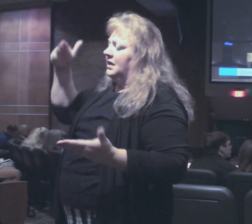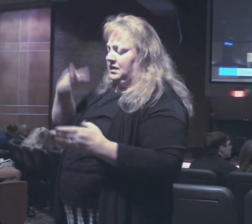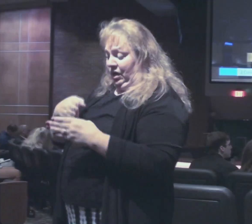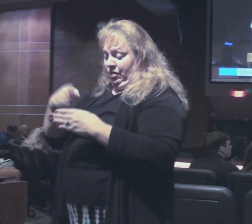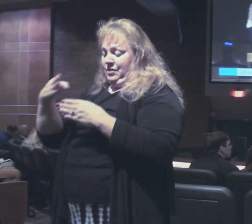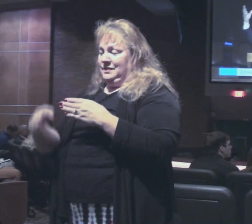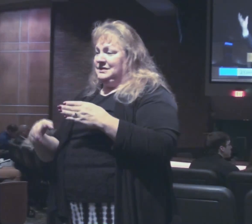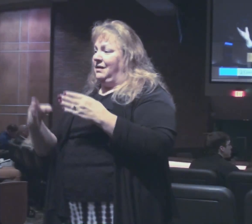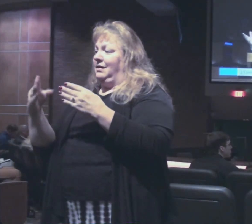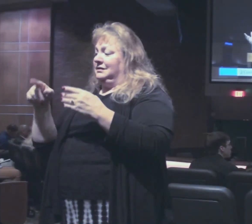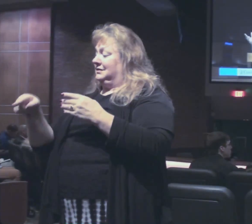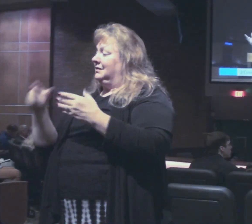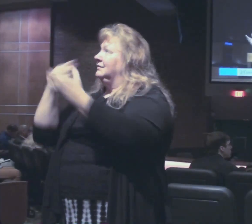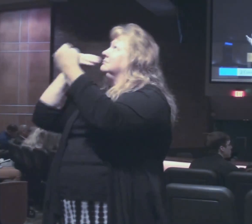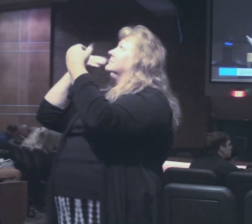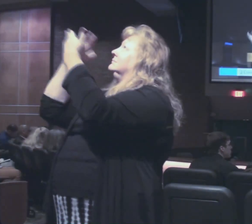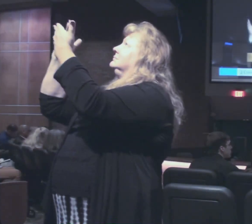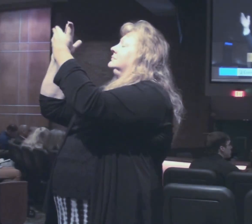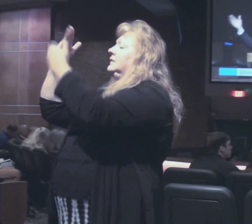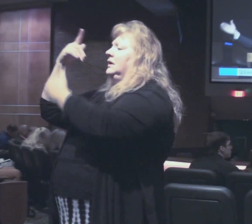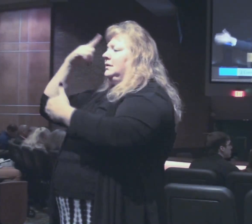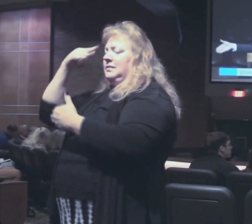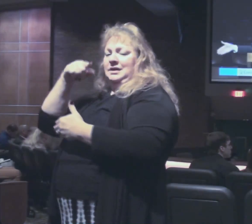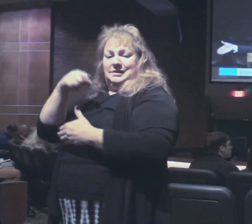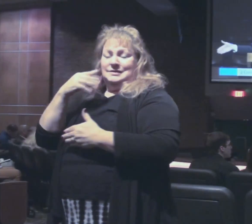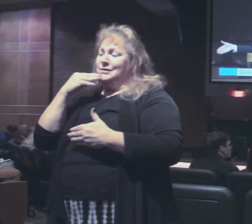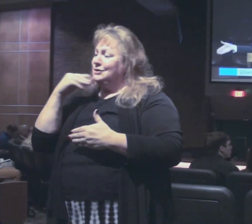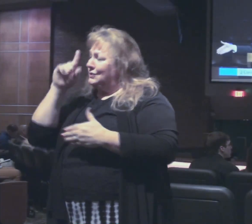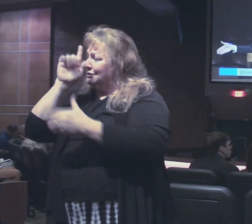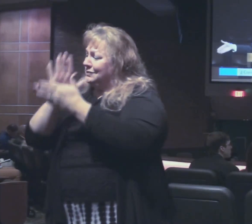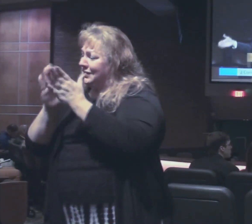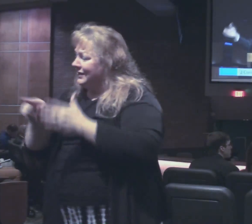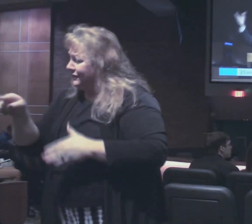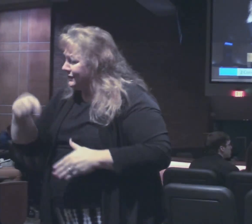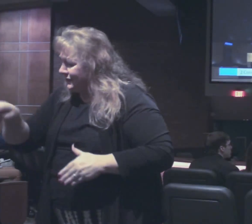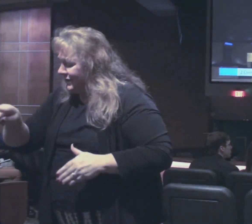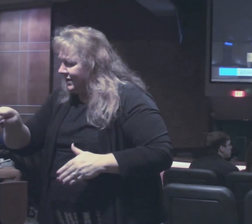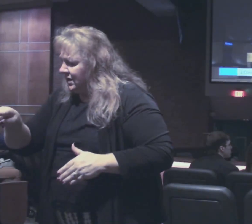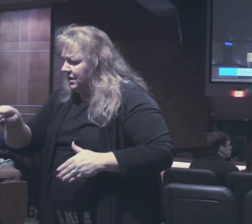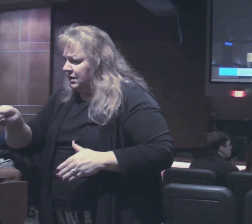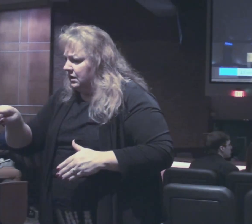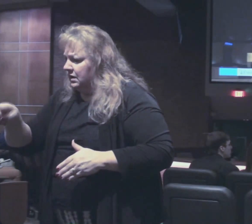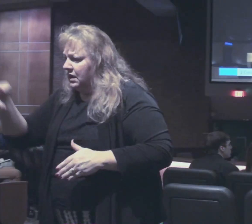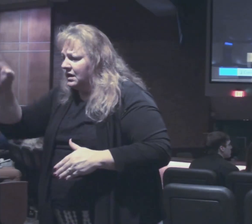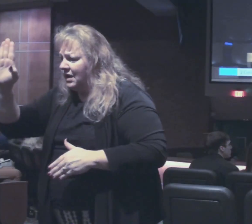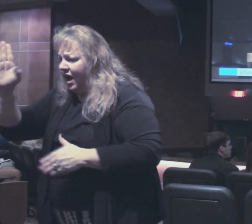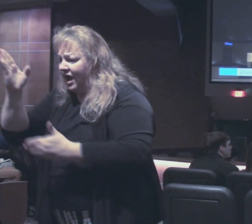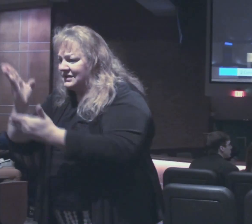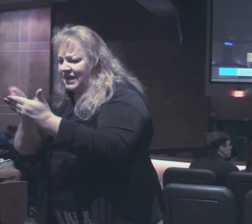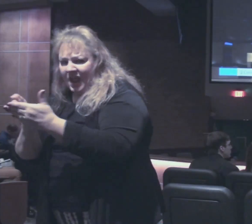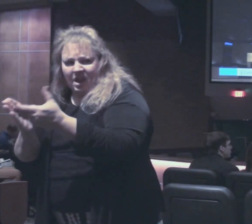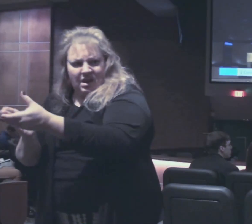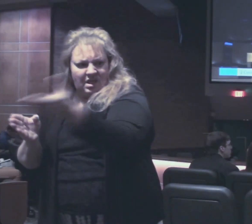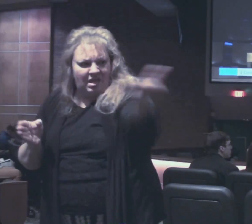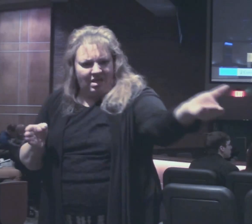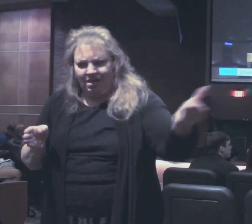result in thanksgiving because those Jewish believers in Jerusalem are going to see this is the hand of God